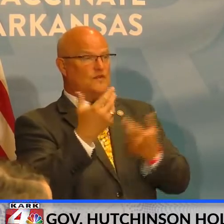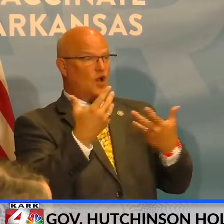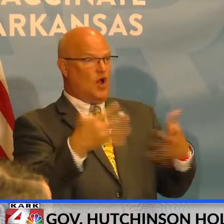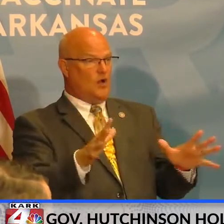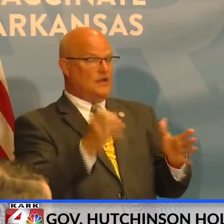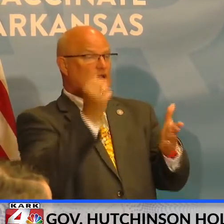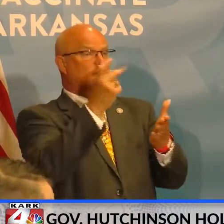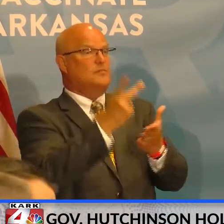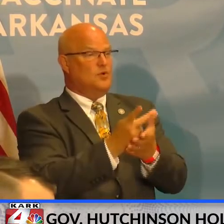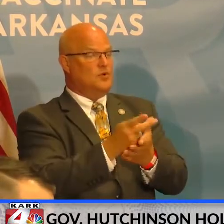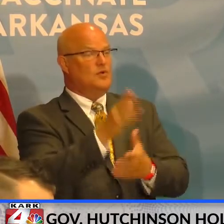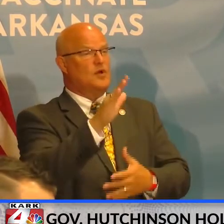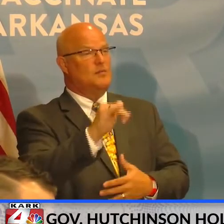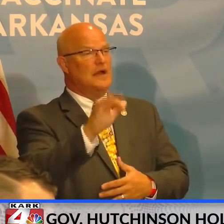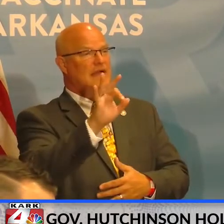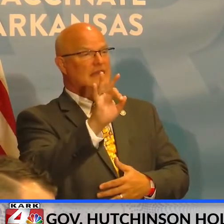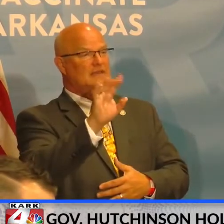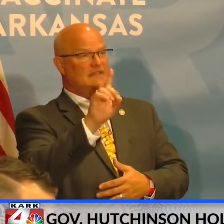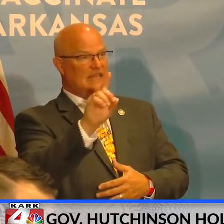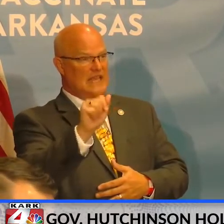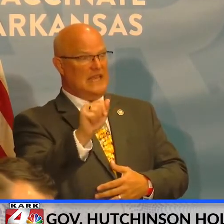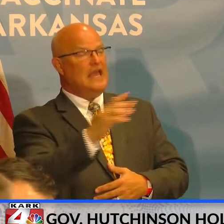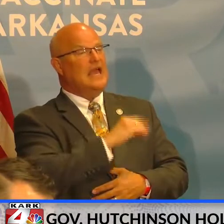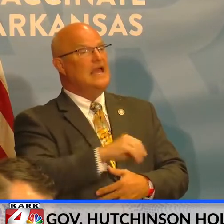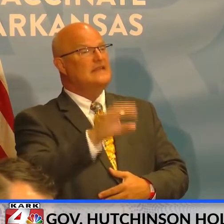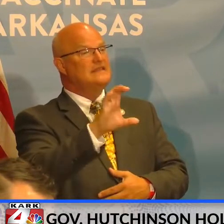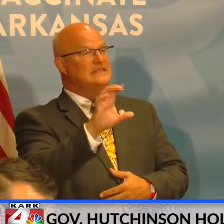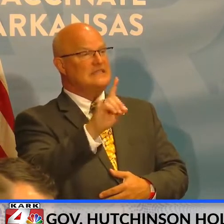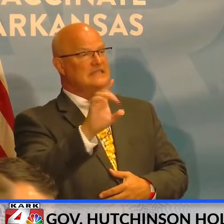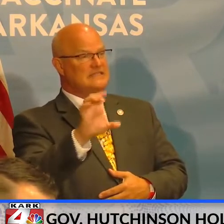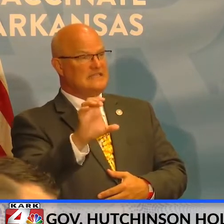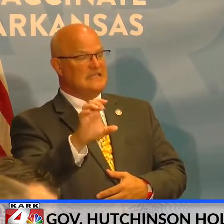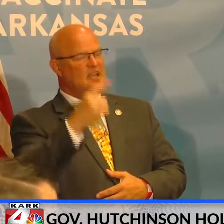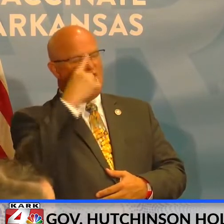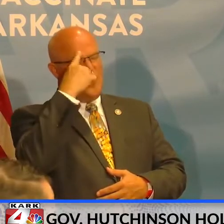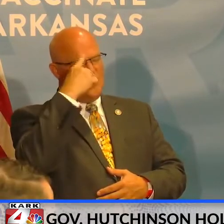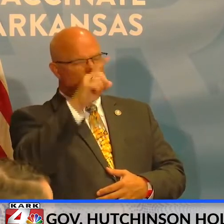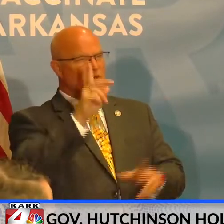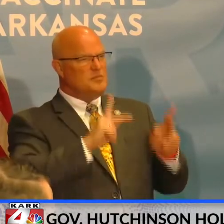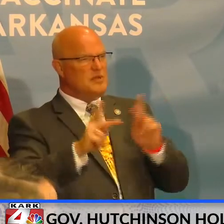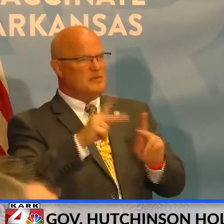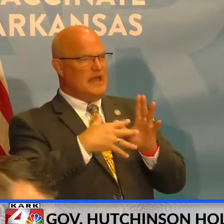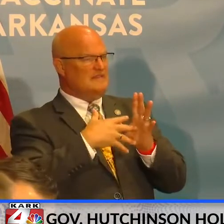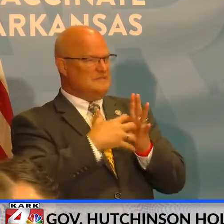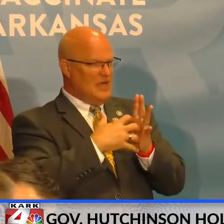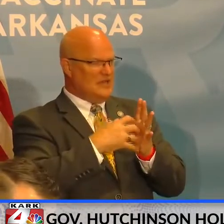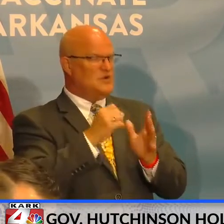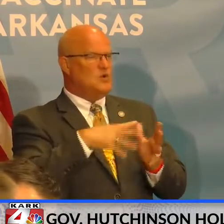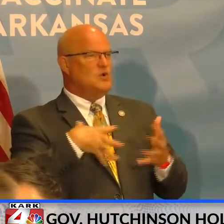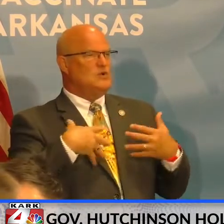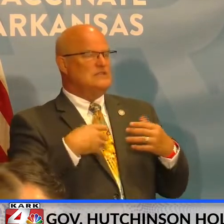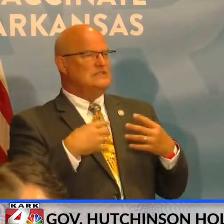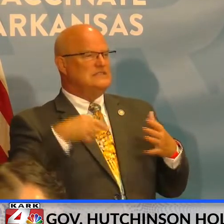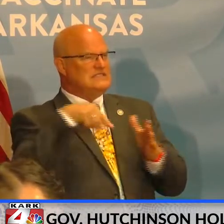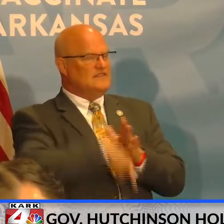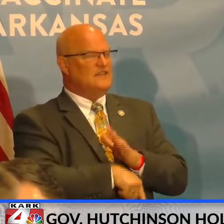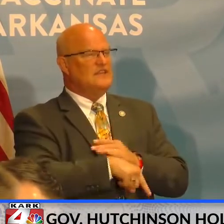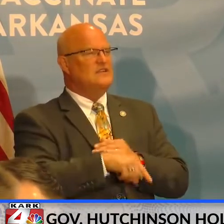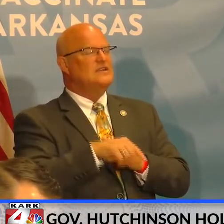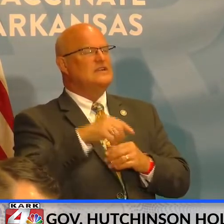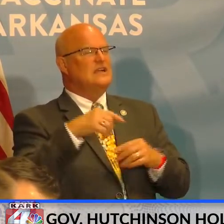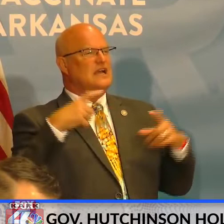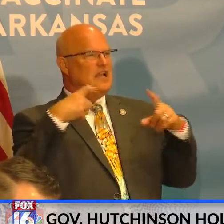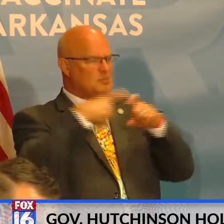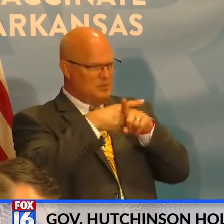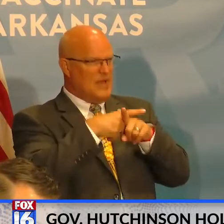approved by FDA and CDC, and those are for immunocompromised individuals that have moderate to severe immunocompromised.